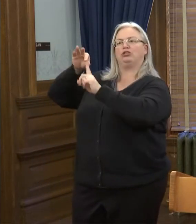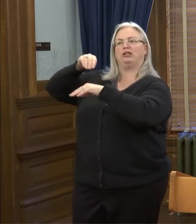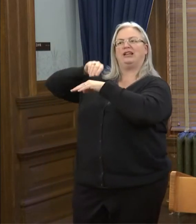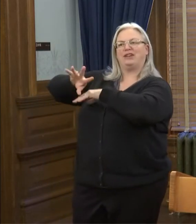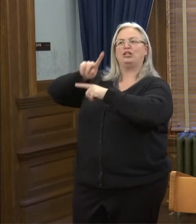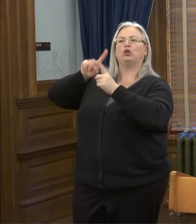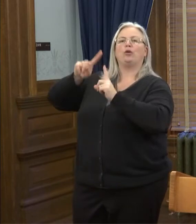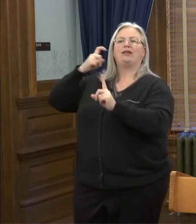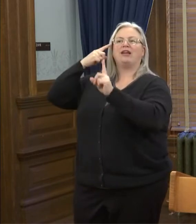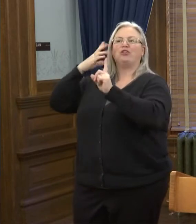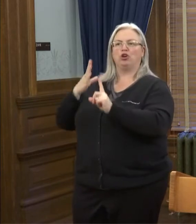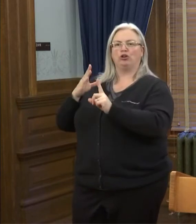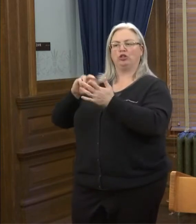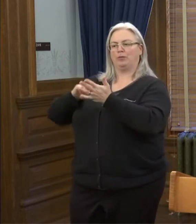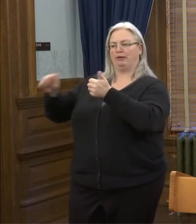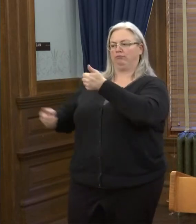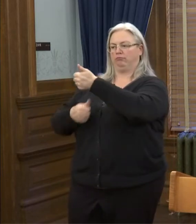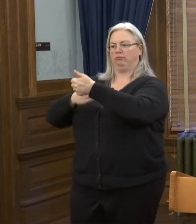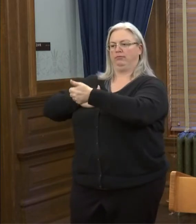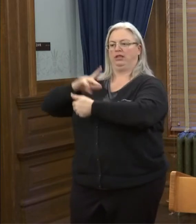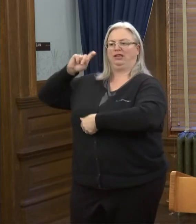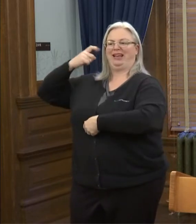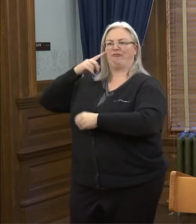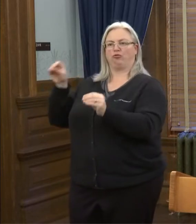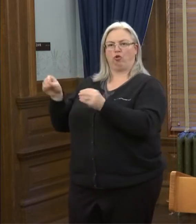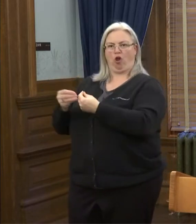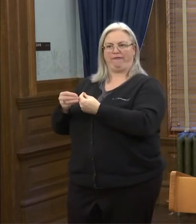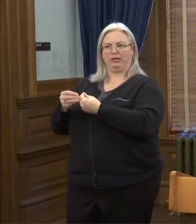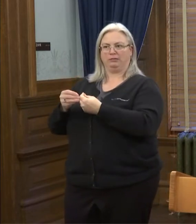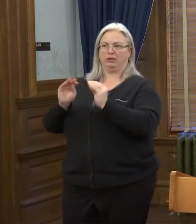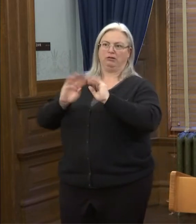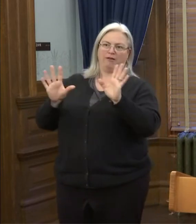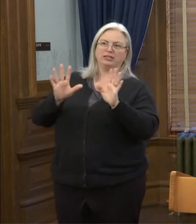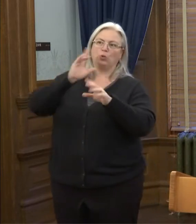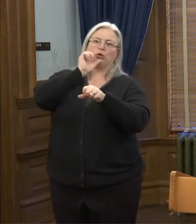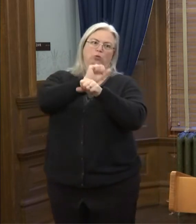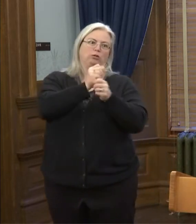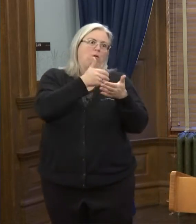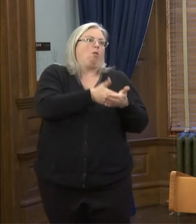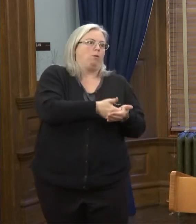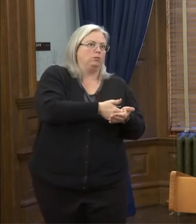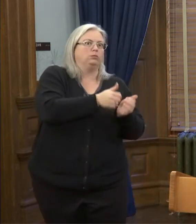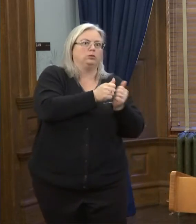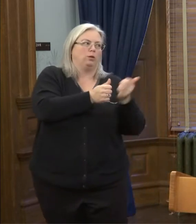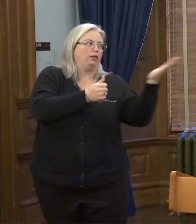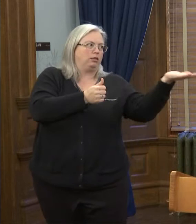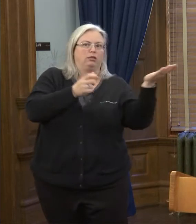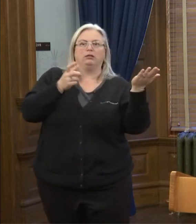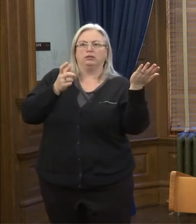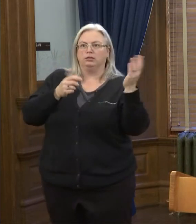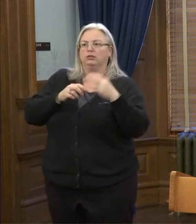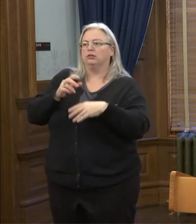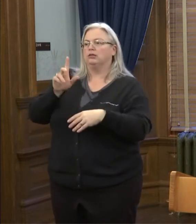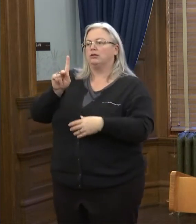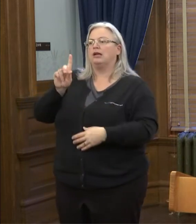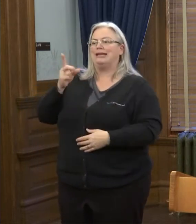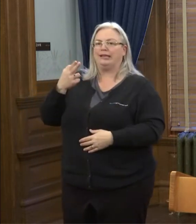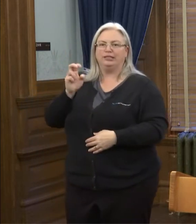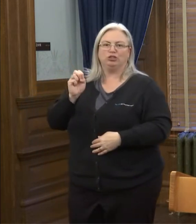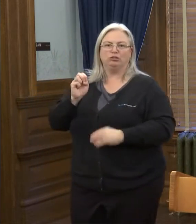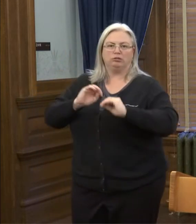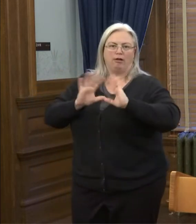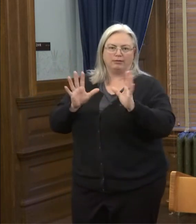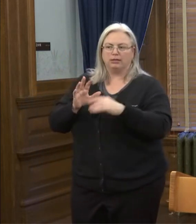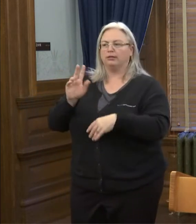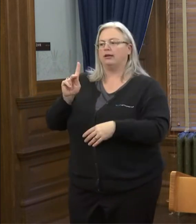the governor, so she's part of the governor's office, but obviously we'll be working very closely with KDHG,